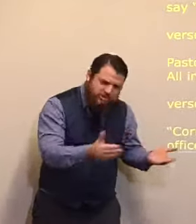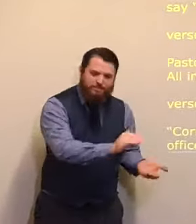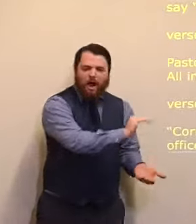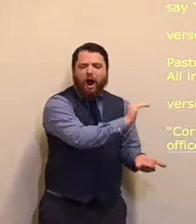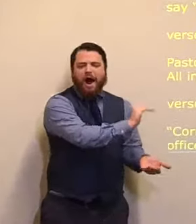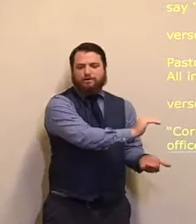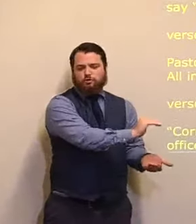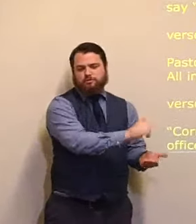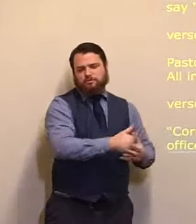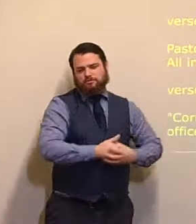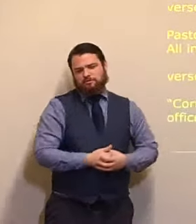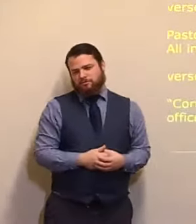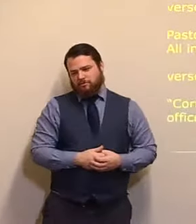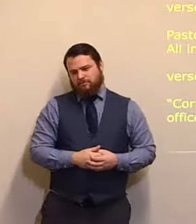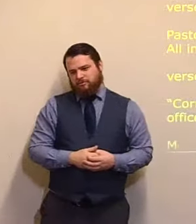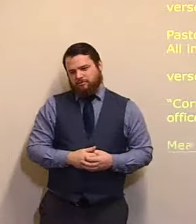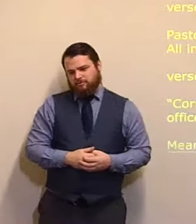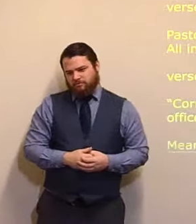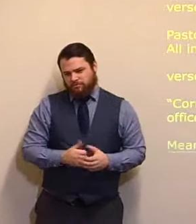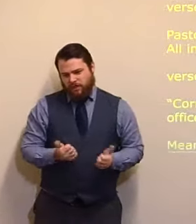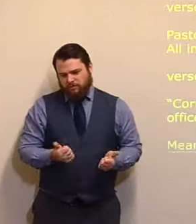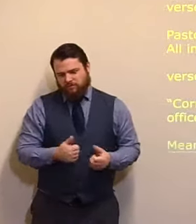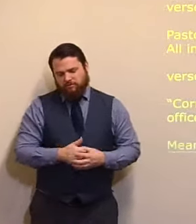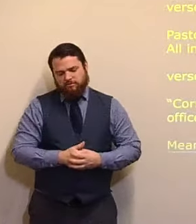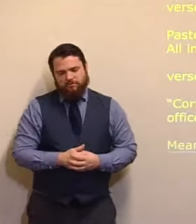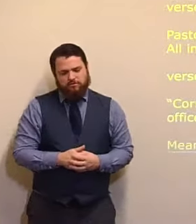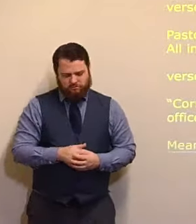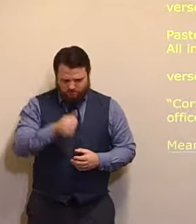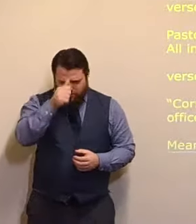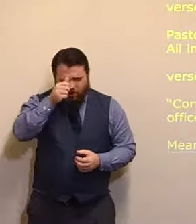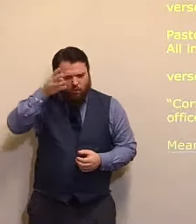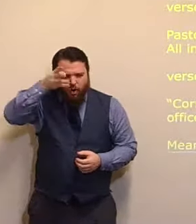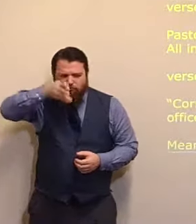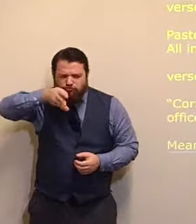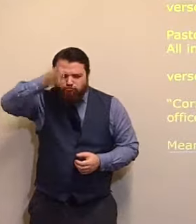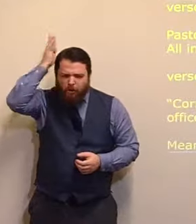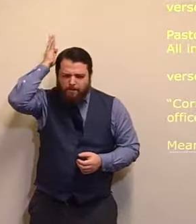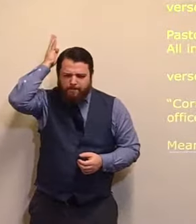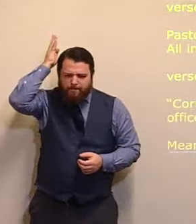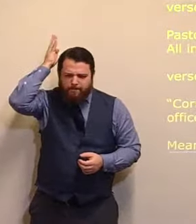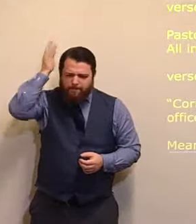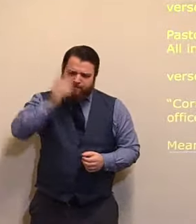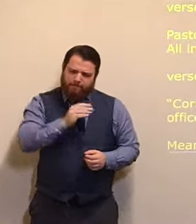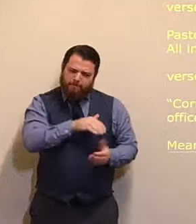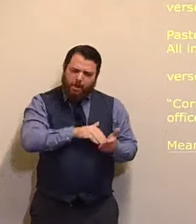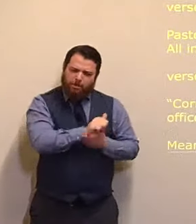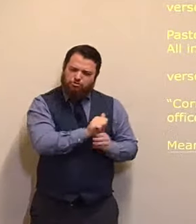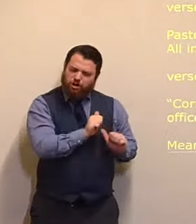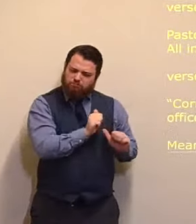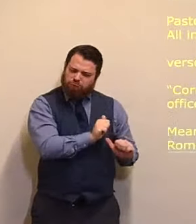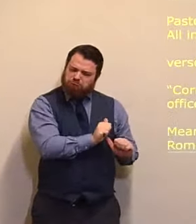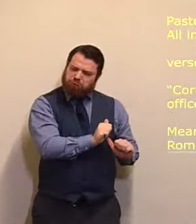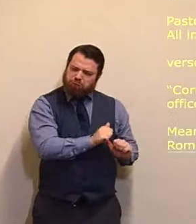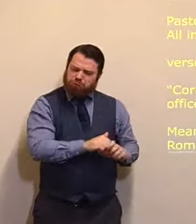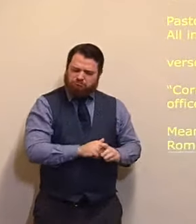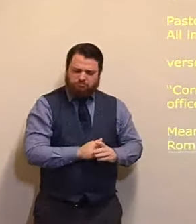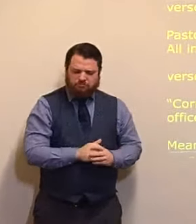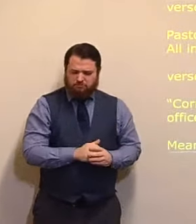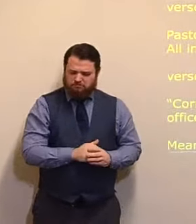any God. And for the Romans, you know, for the Romans, especially for a soldier, and the captain of, over a